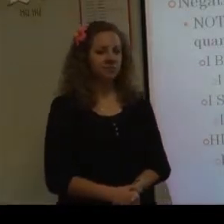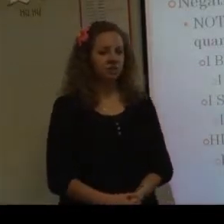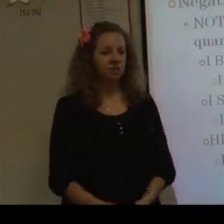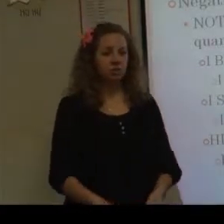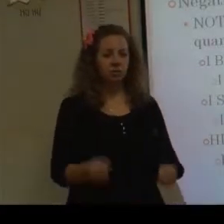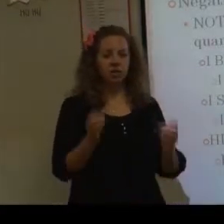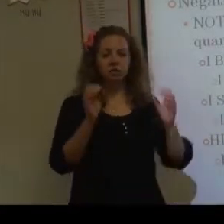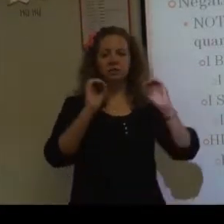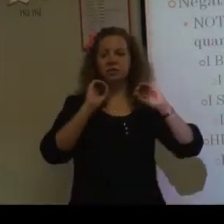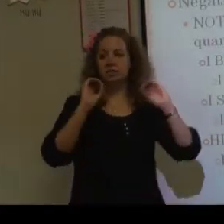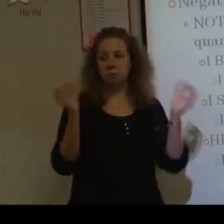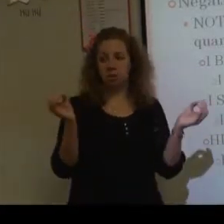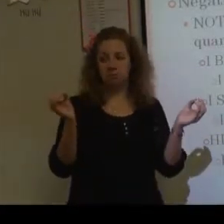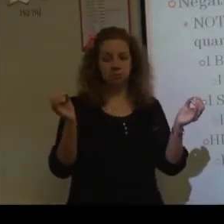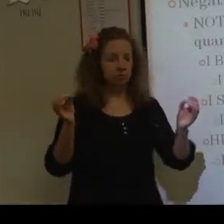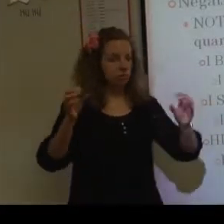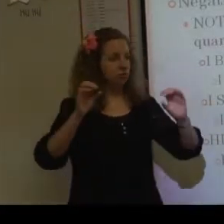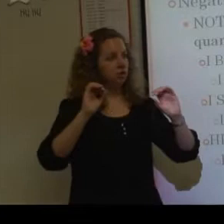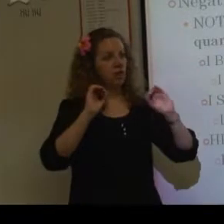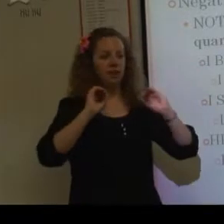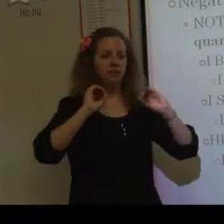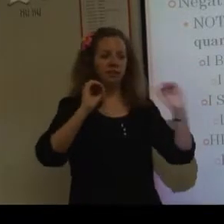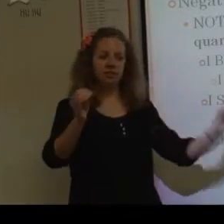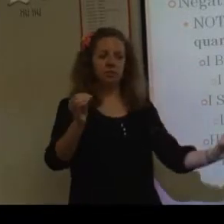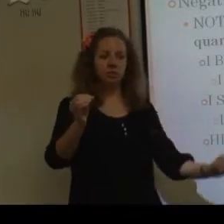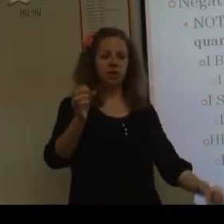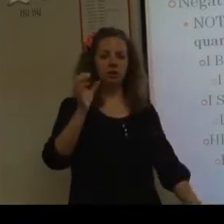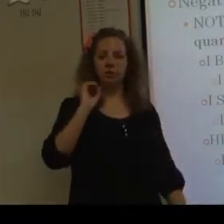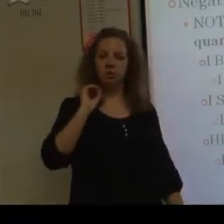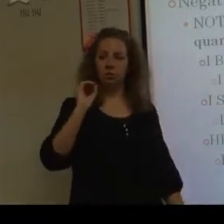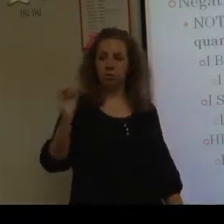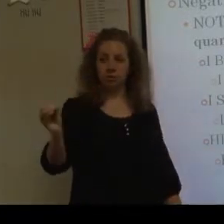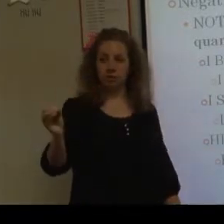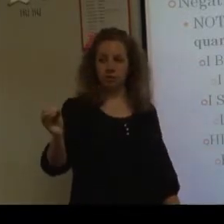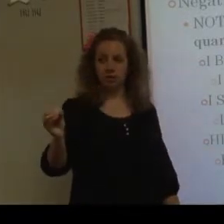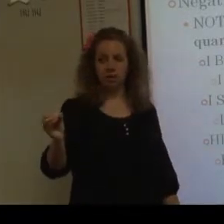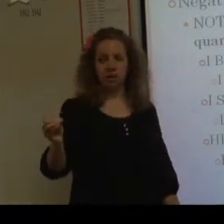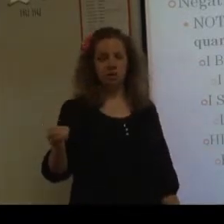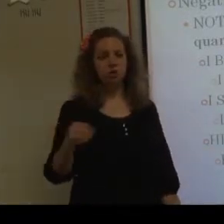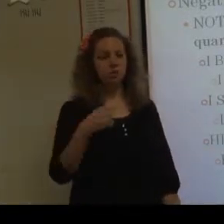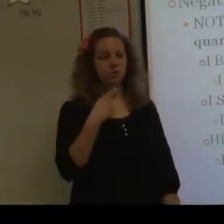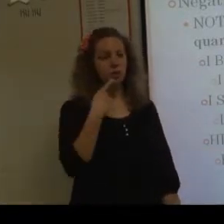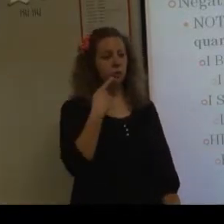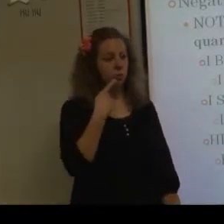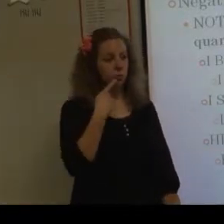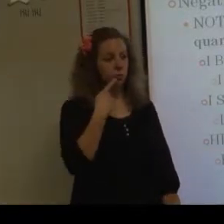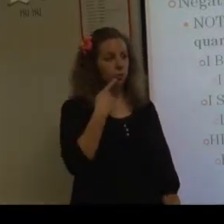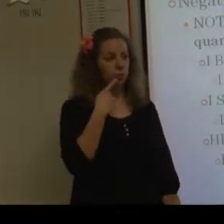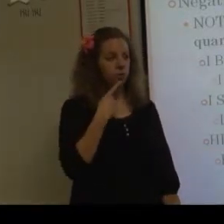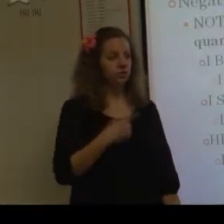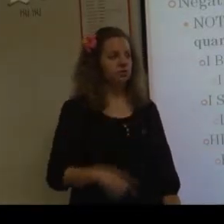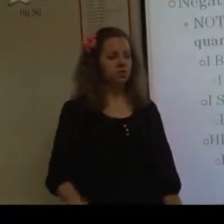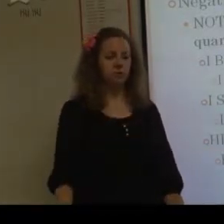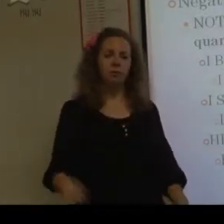So you want to use this one. For like, this one, or this one. And usually with the shape,